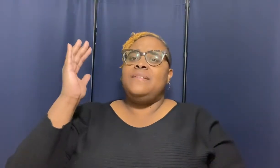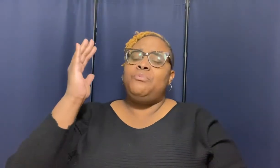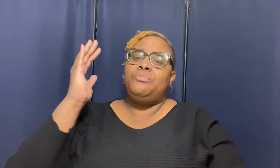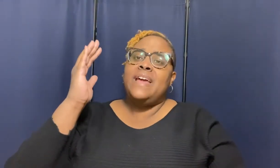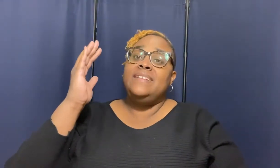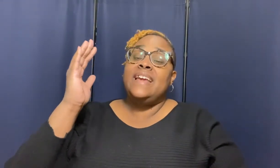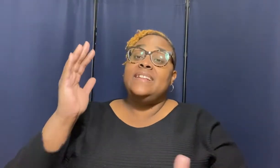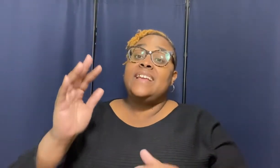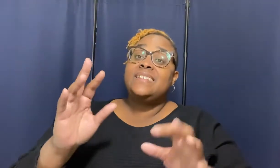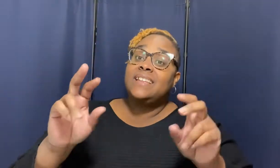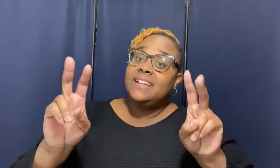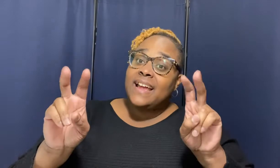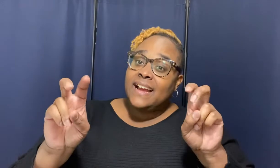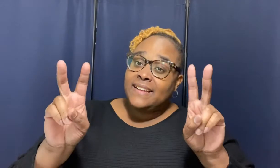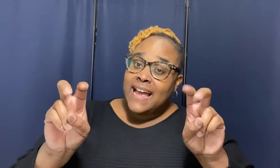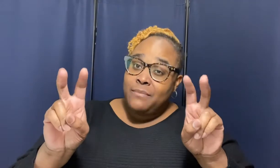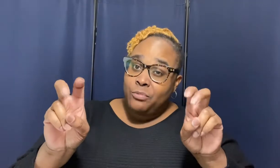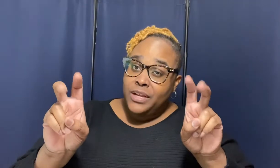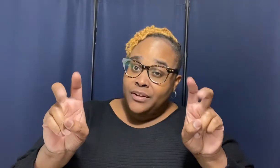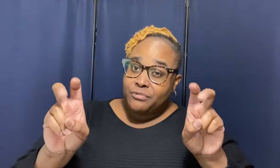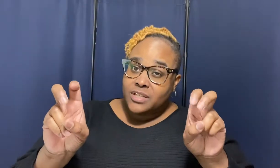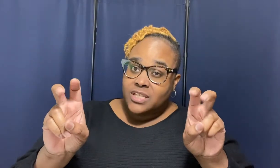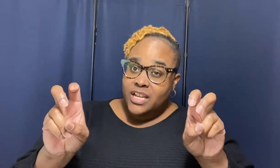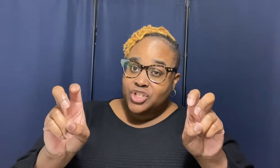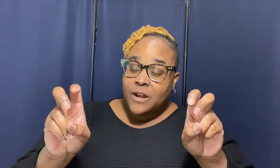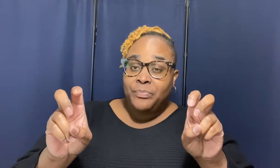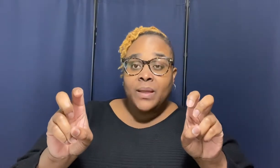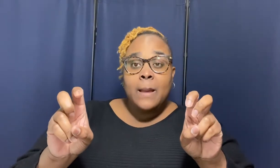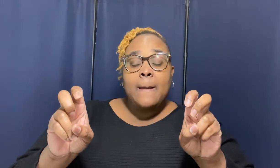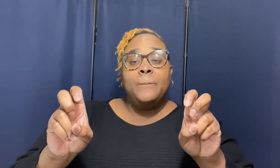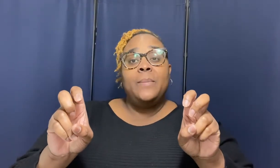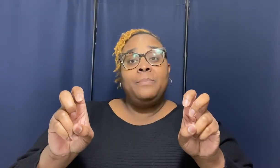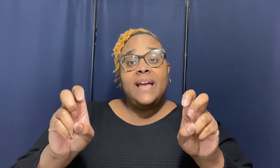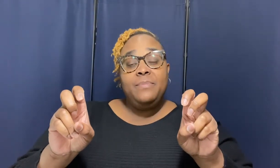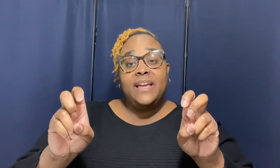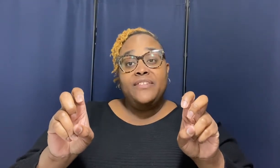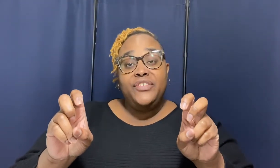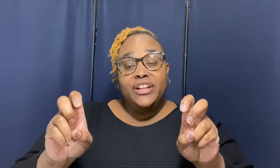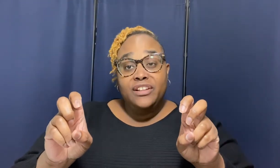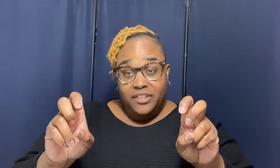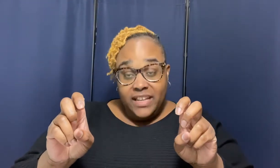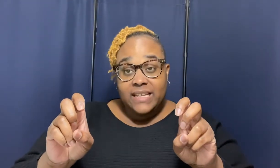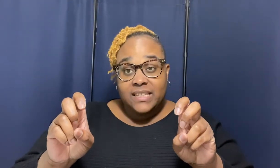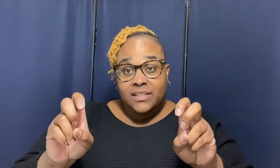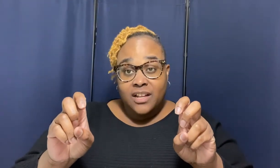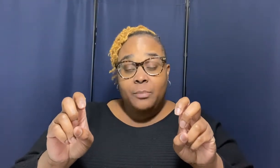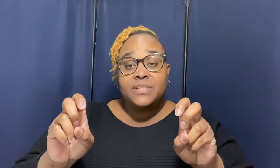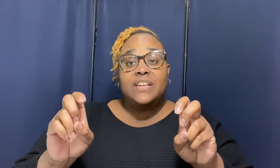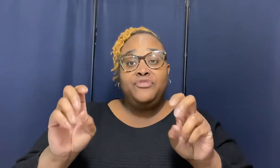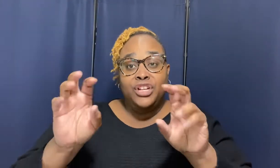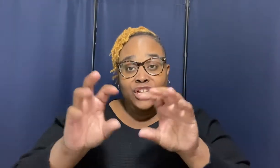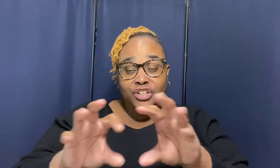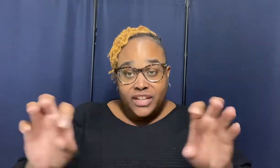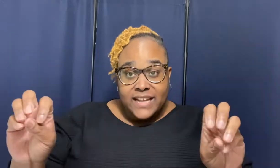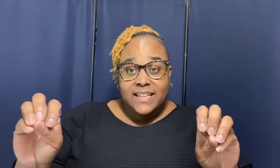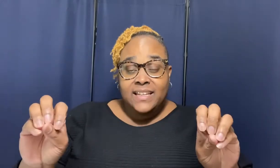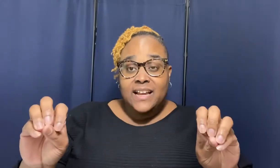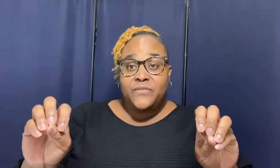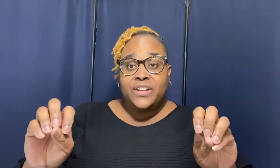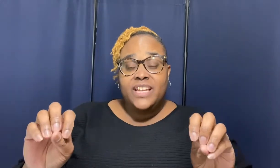they they they still ain't claiming we're in a recession but baby if you look at the numbers if you look at the definition